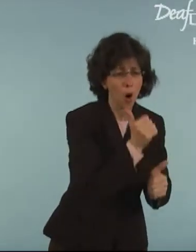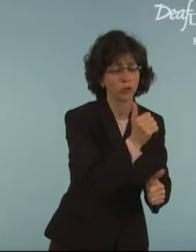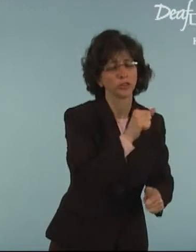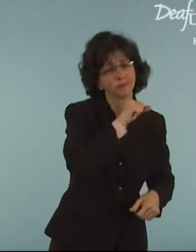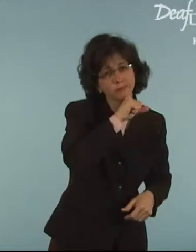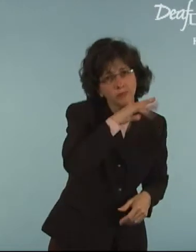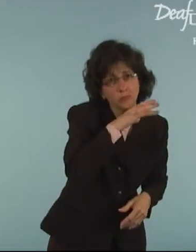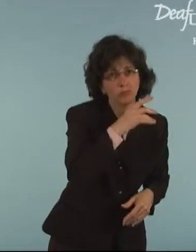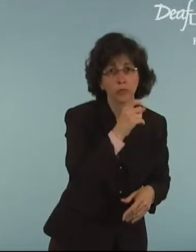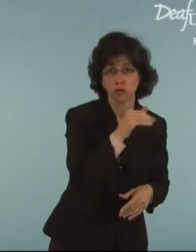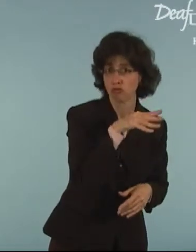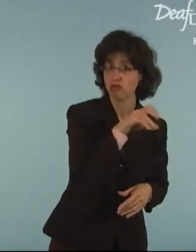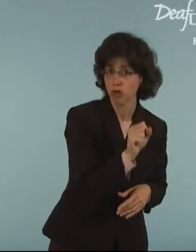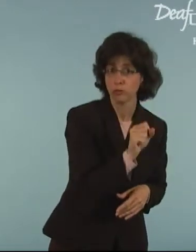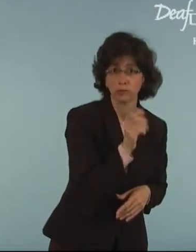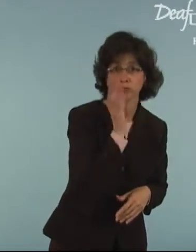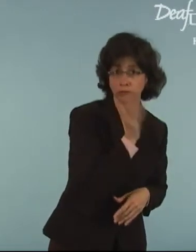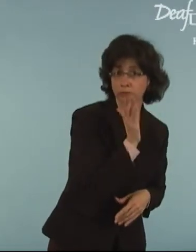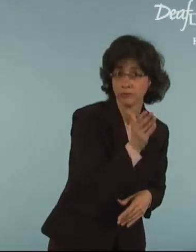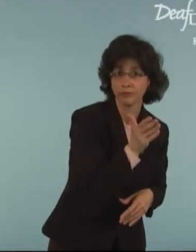remove most dirt and germs.